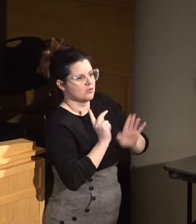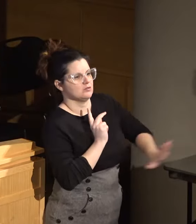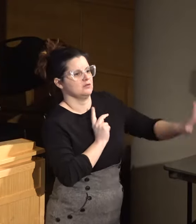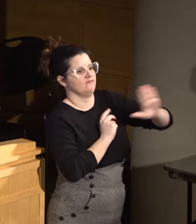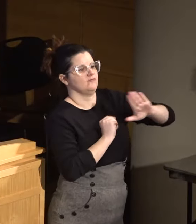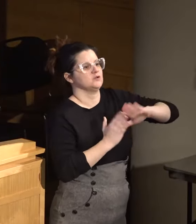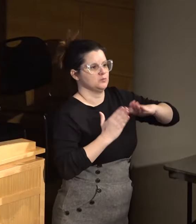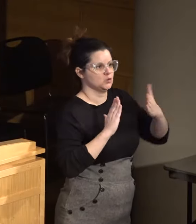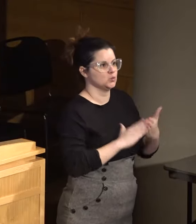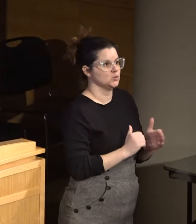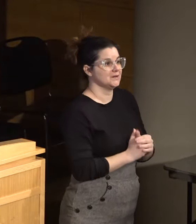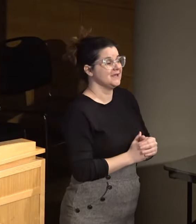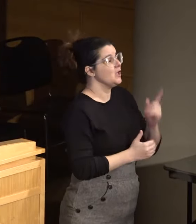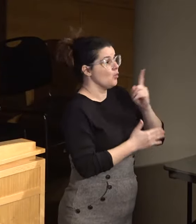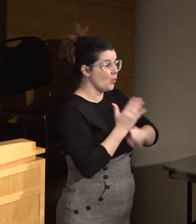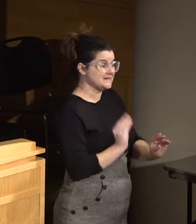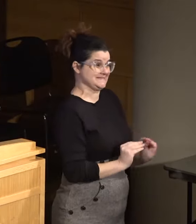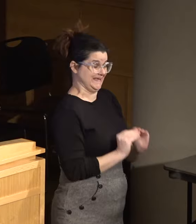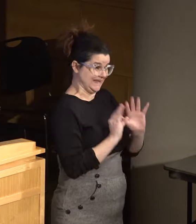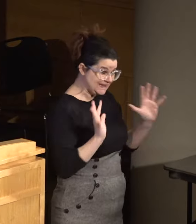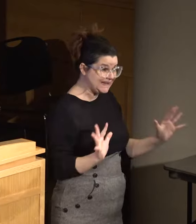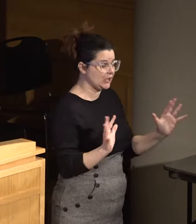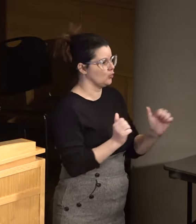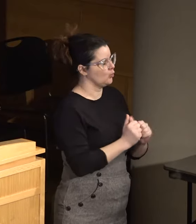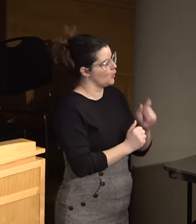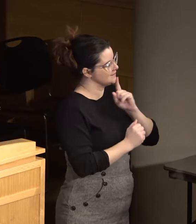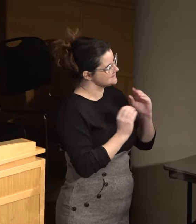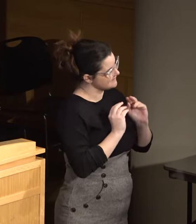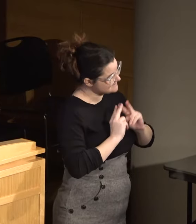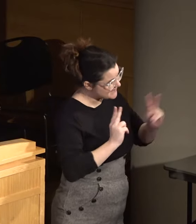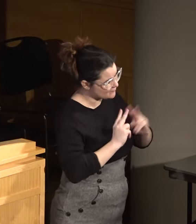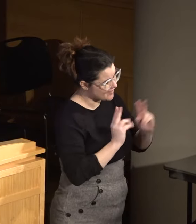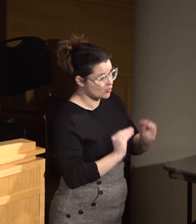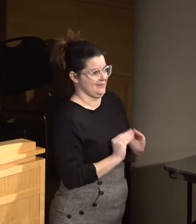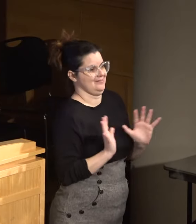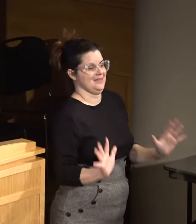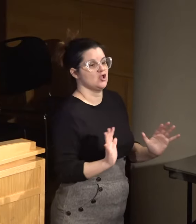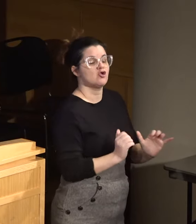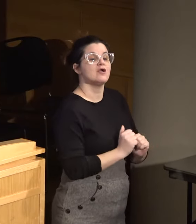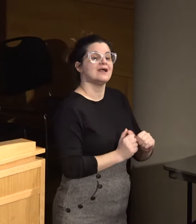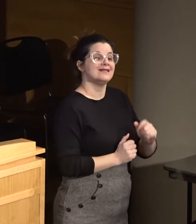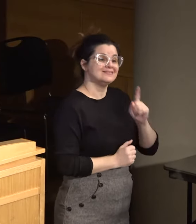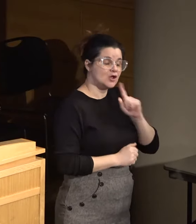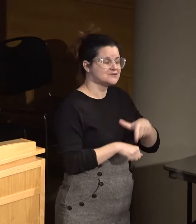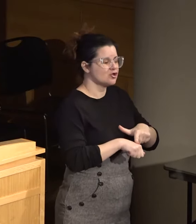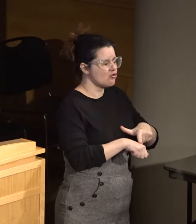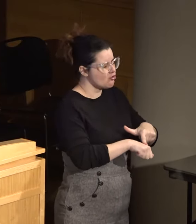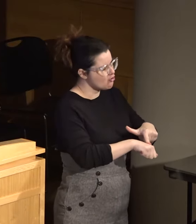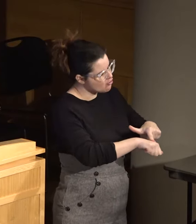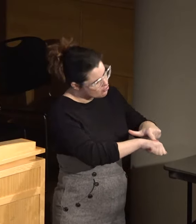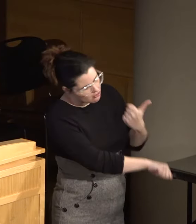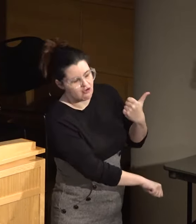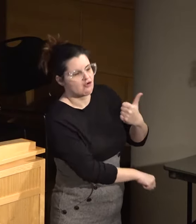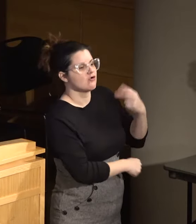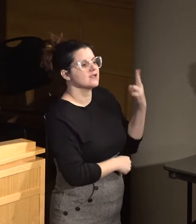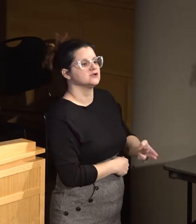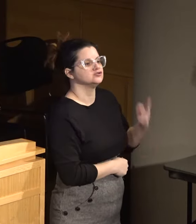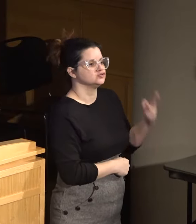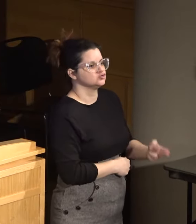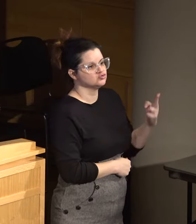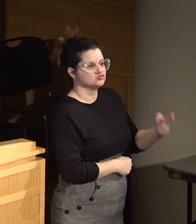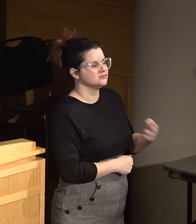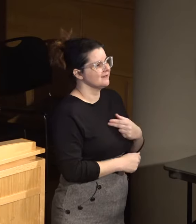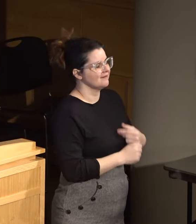community and what is clear and what was patently clear is that there is a long history of